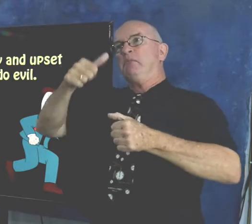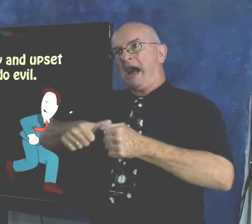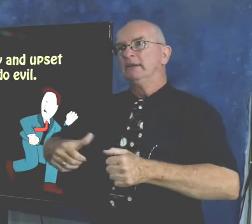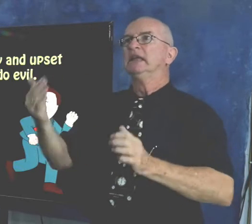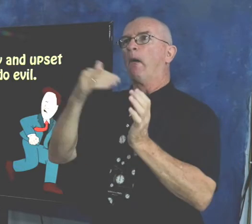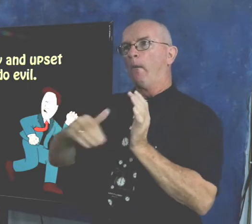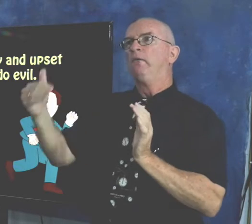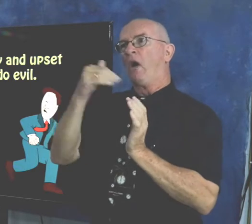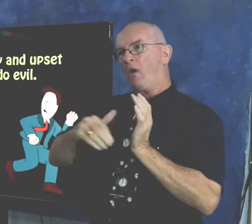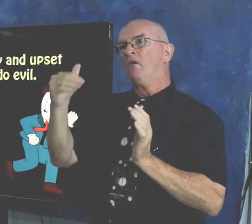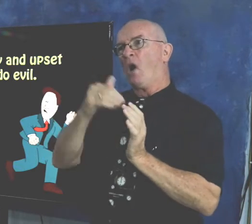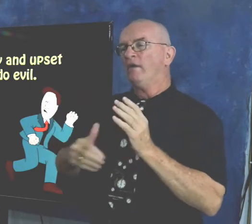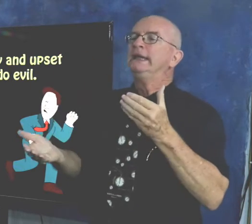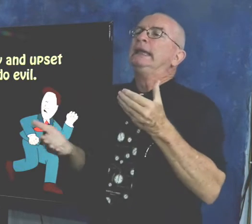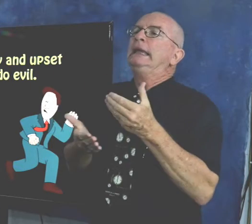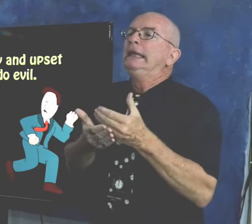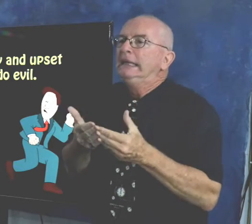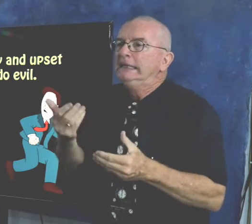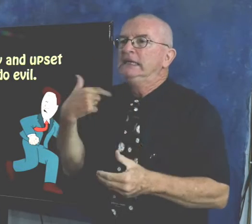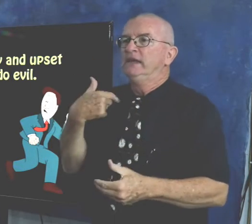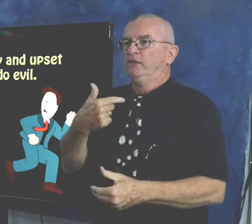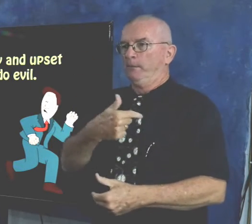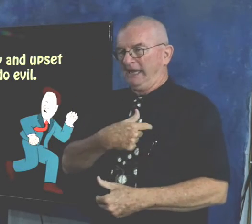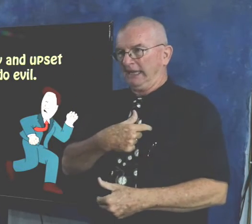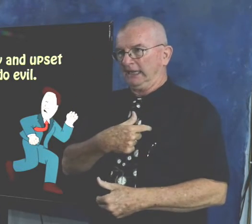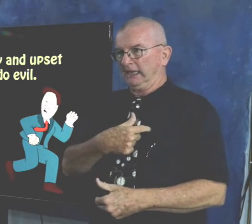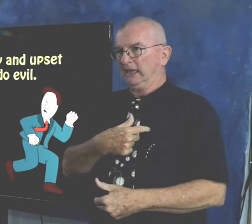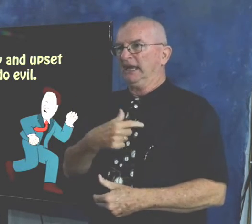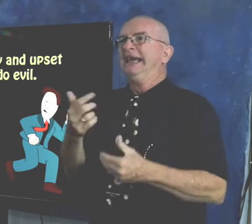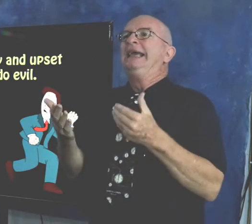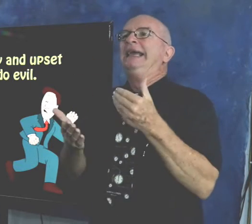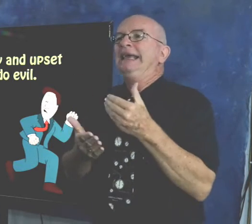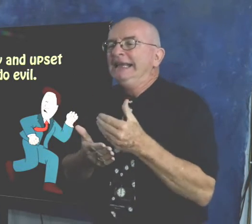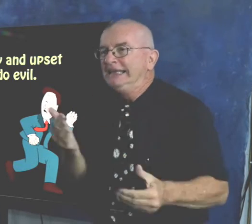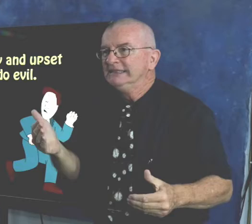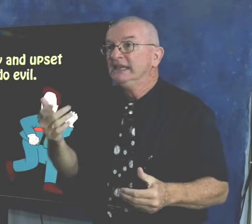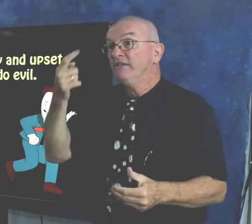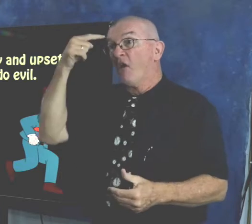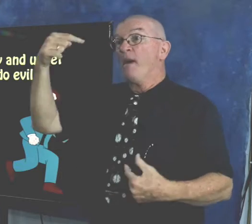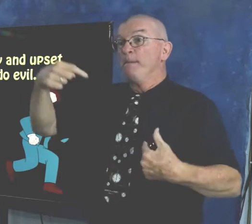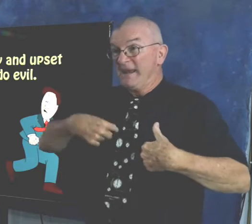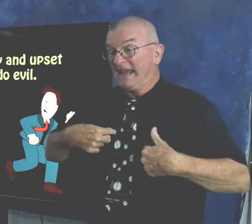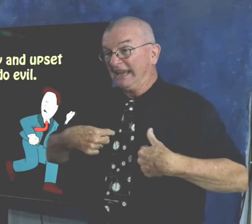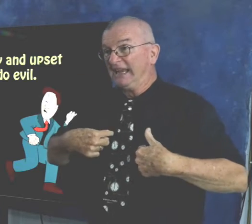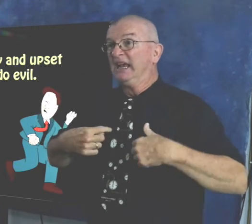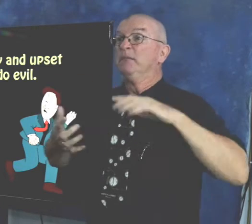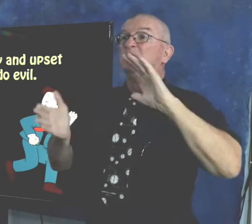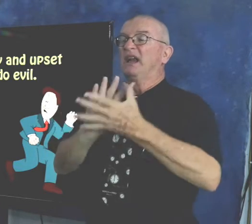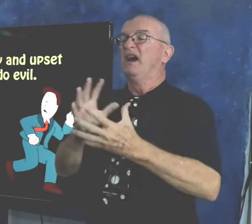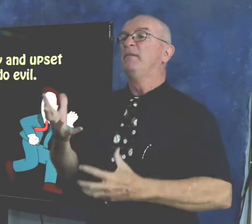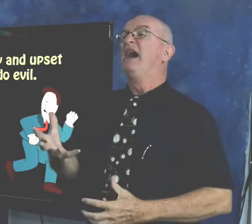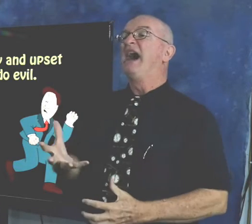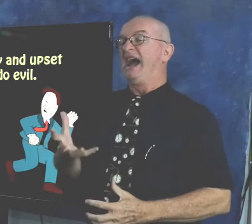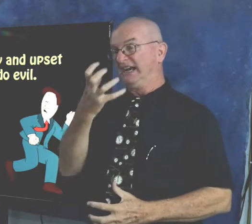Believe me, I have to be reminded of this over and over. It's so easy for me to become angry.